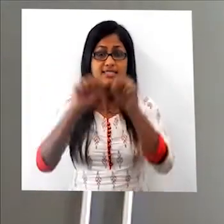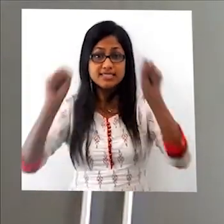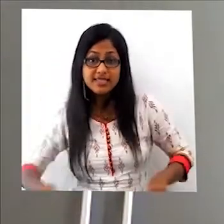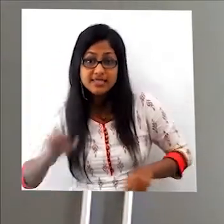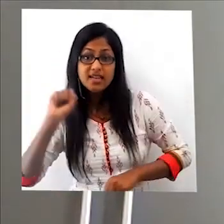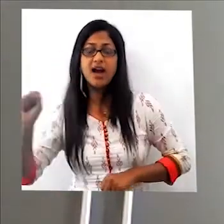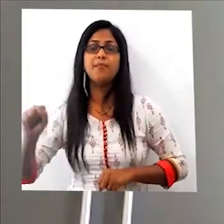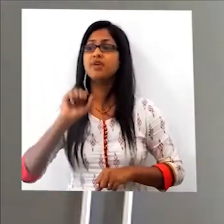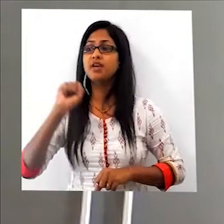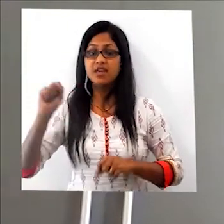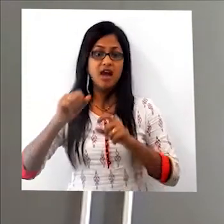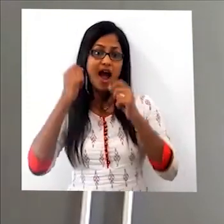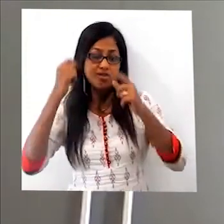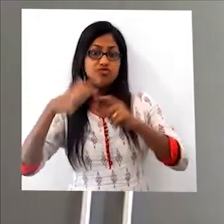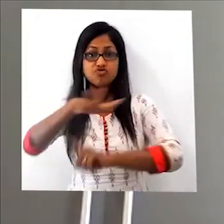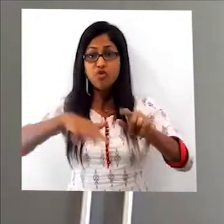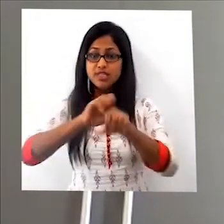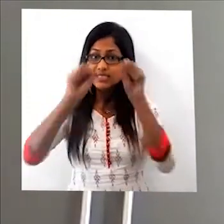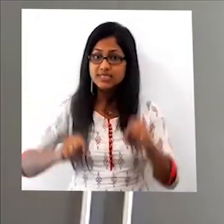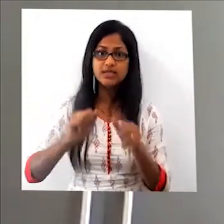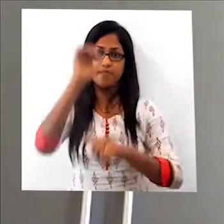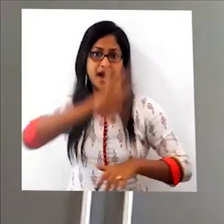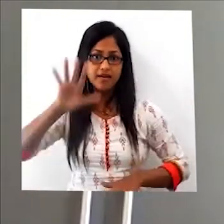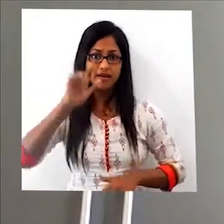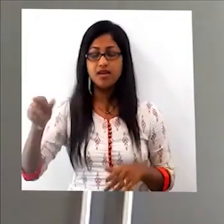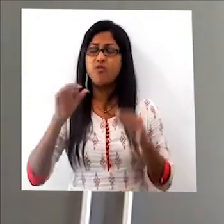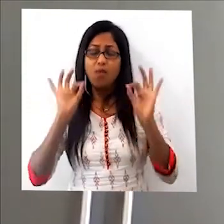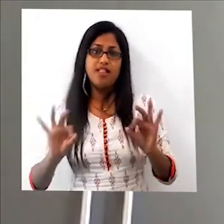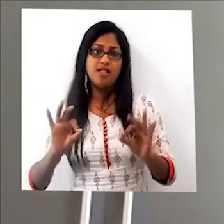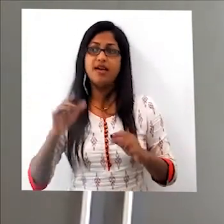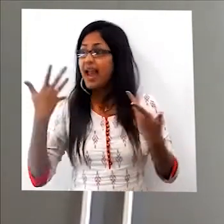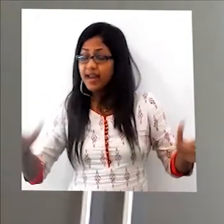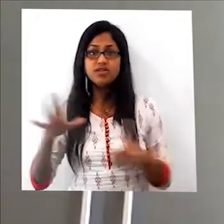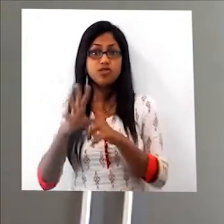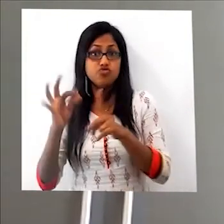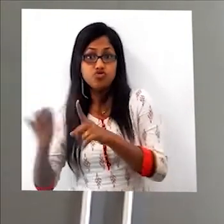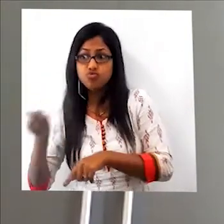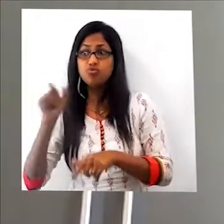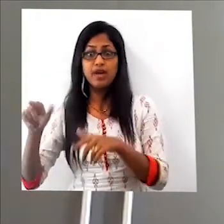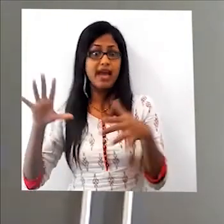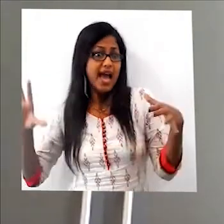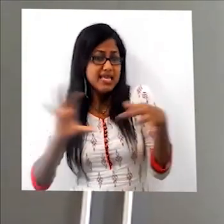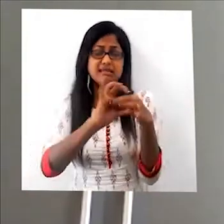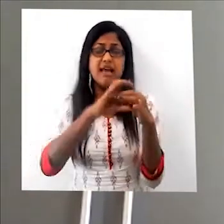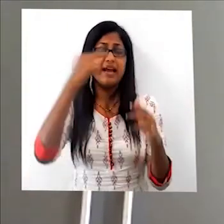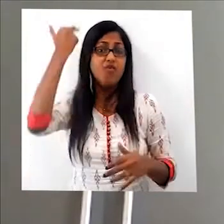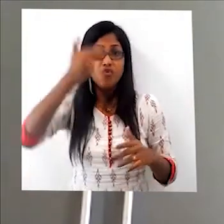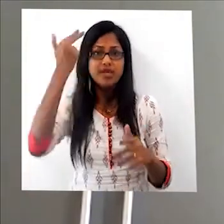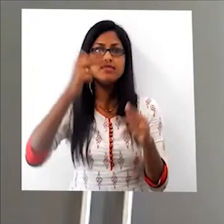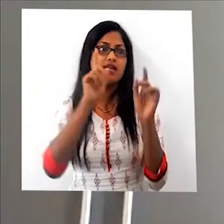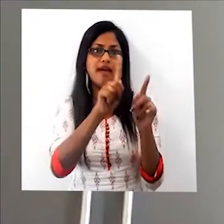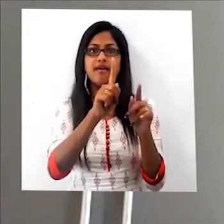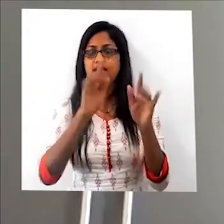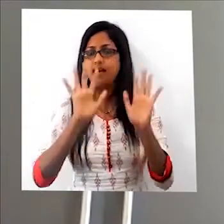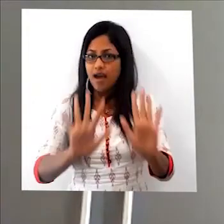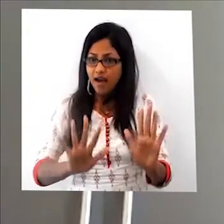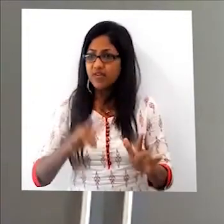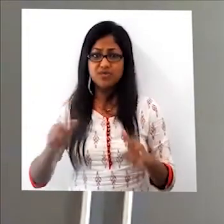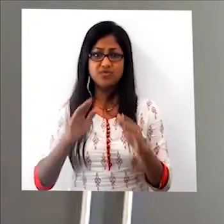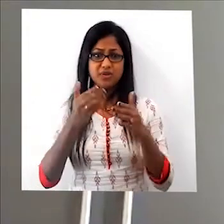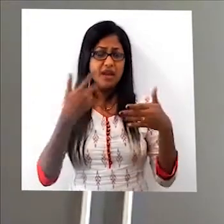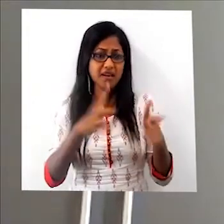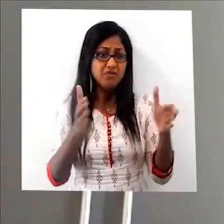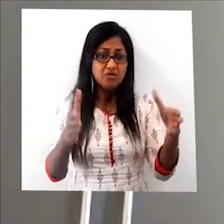He understood the social system of the country so well. Everything that he did was always designed to, it was never addressed at a certain group or